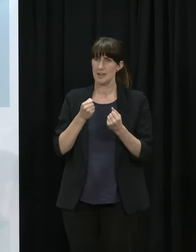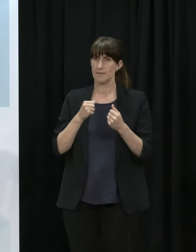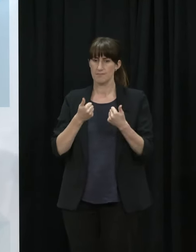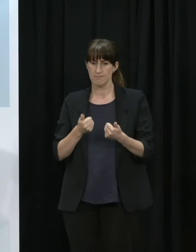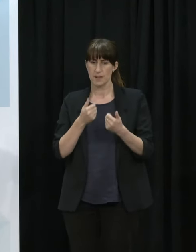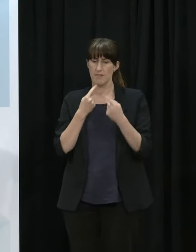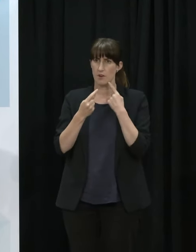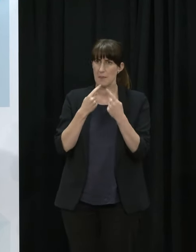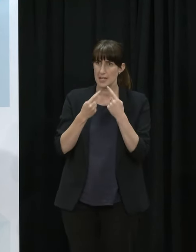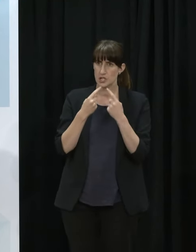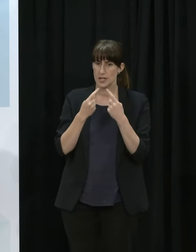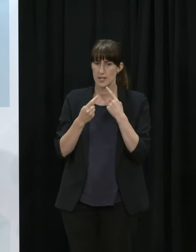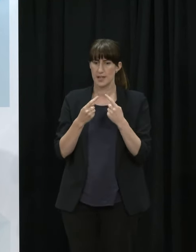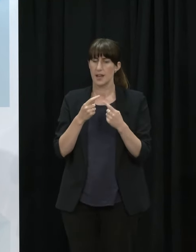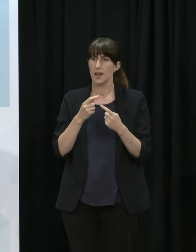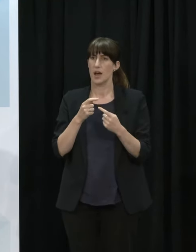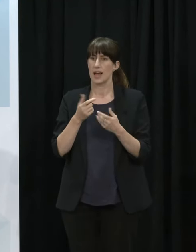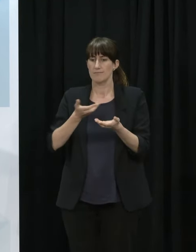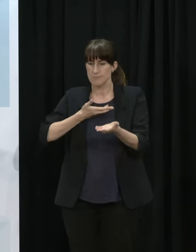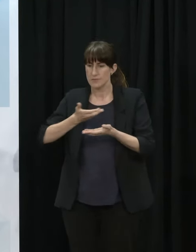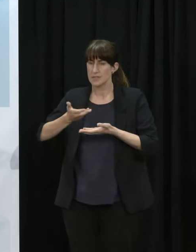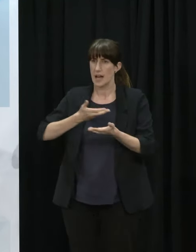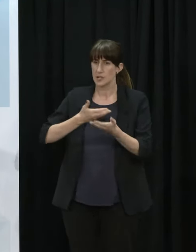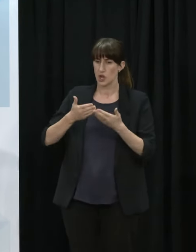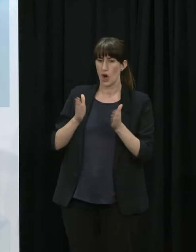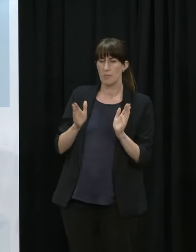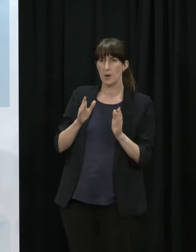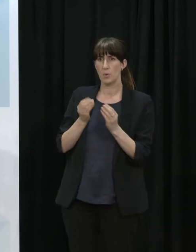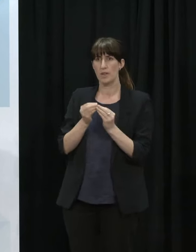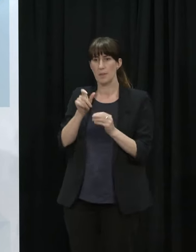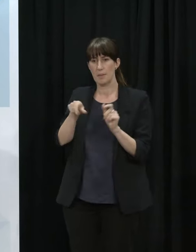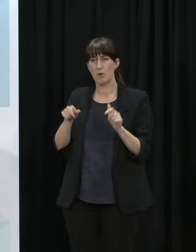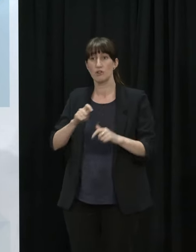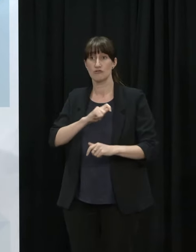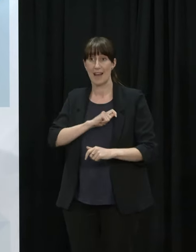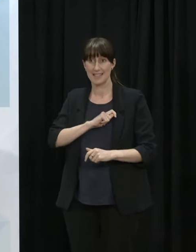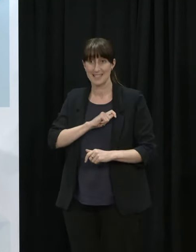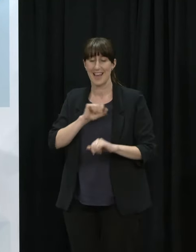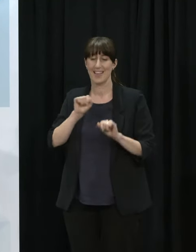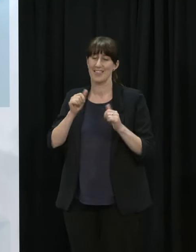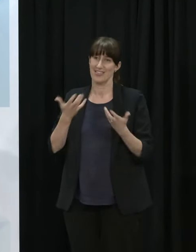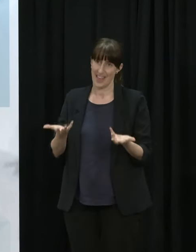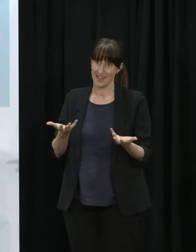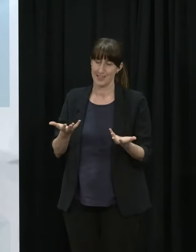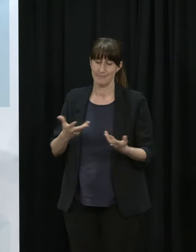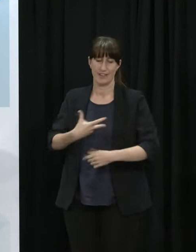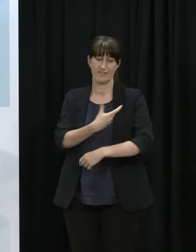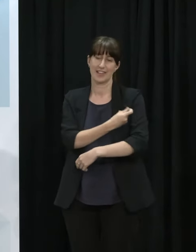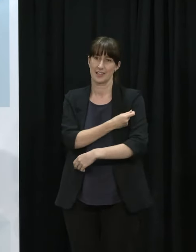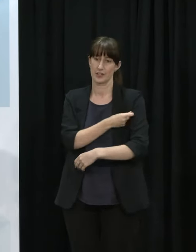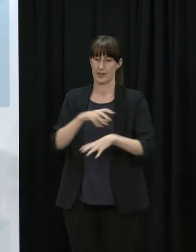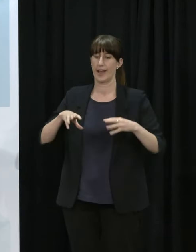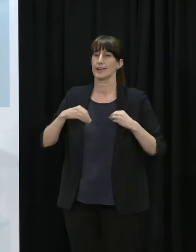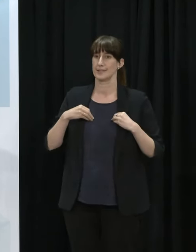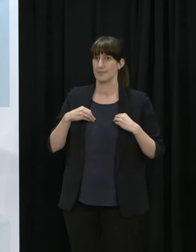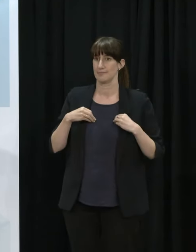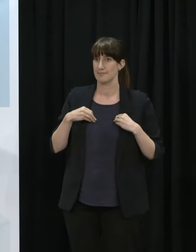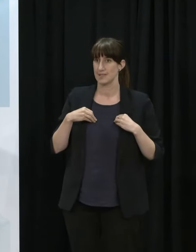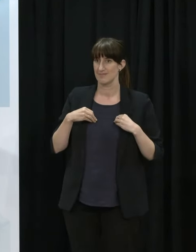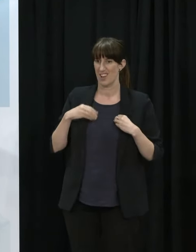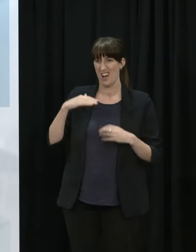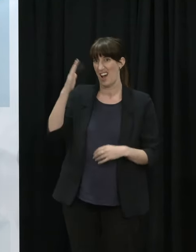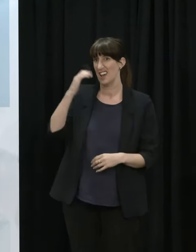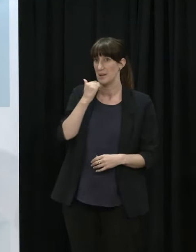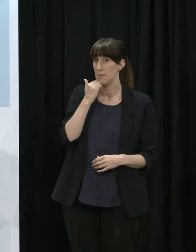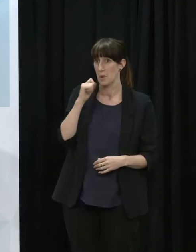with people that they trust then the uptake of the vaccine is very high so our target as Māori paediatricians and other healthcare workers interested in